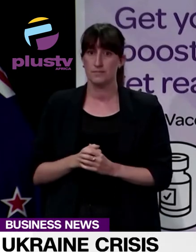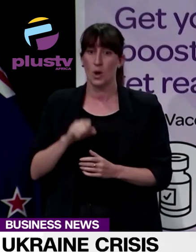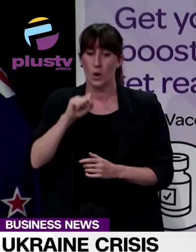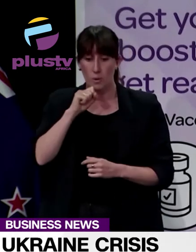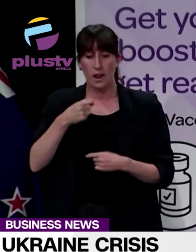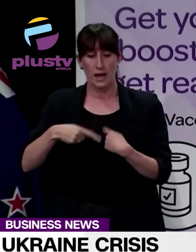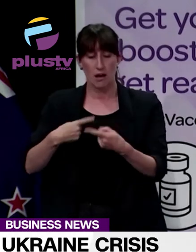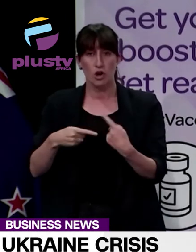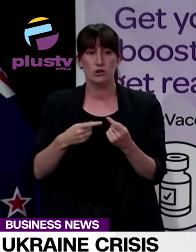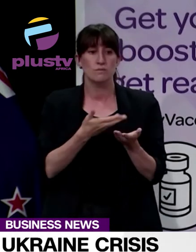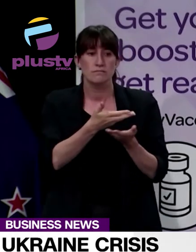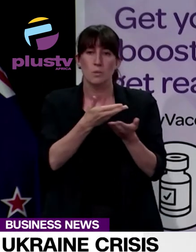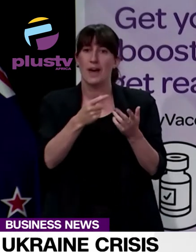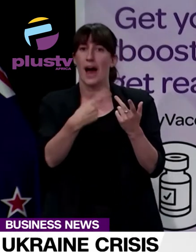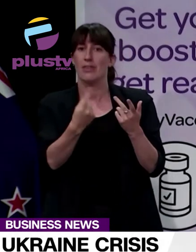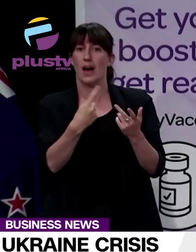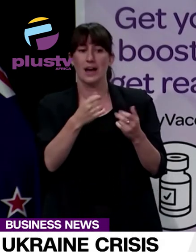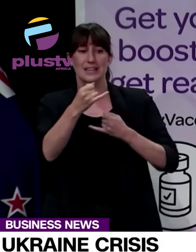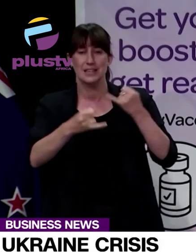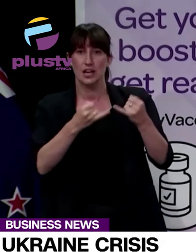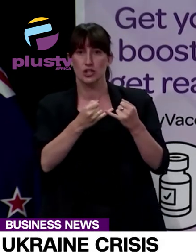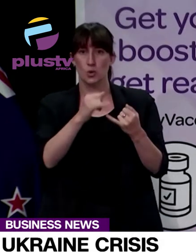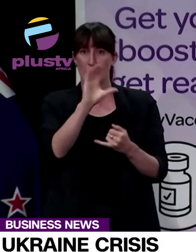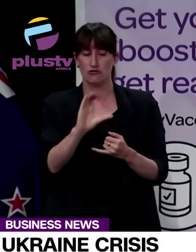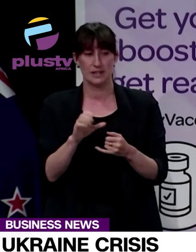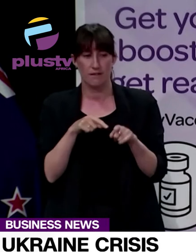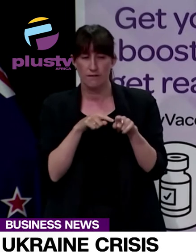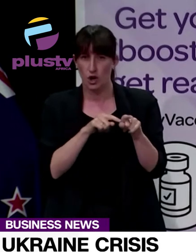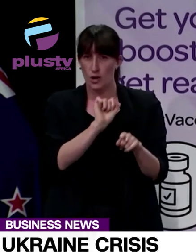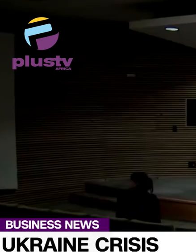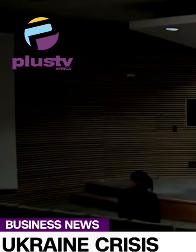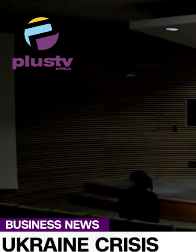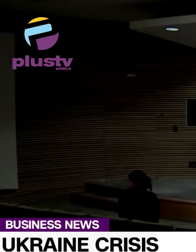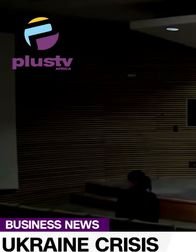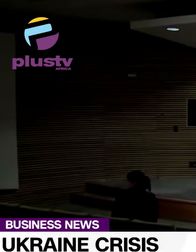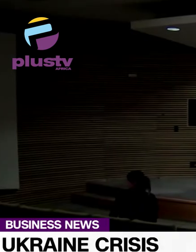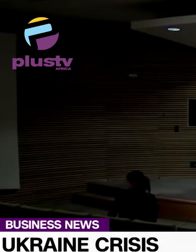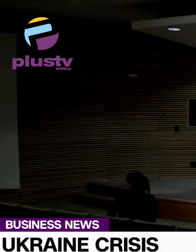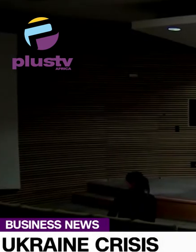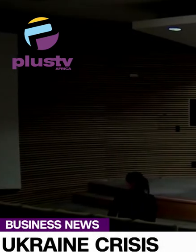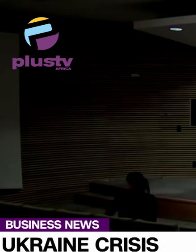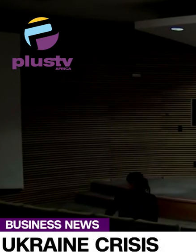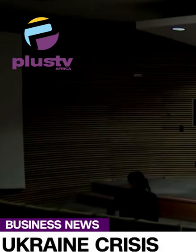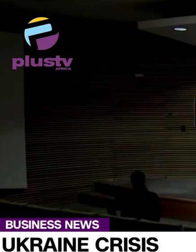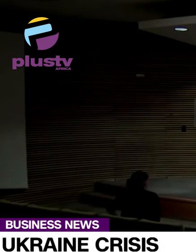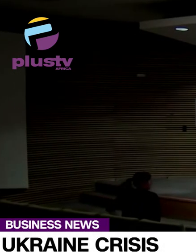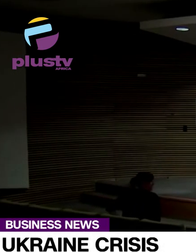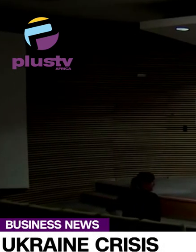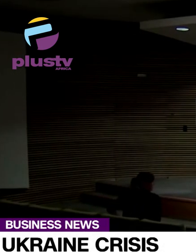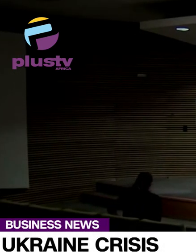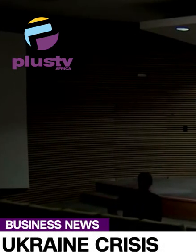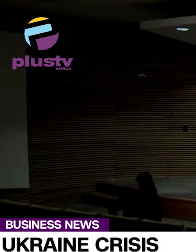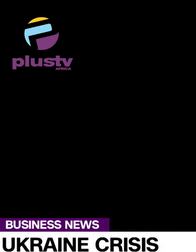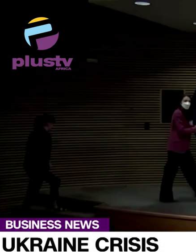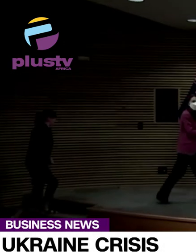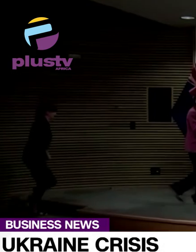will also suspend all bilateral foreign ministry consultations until further notice as more sanctions may follow as the